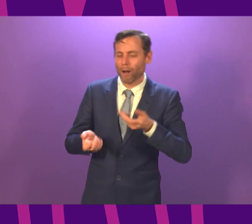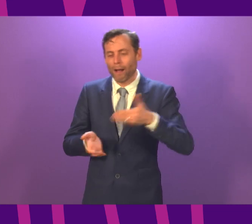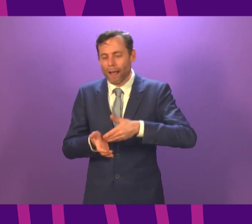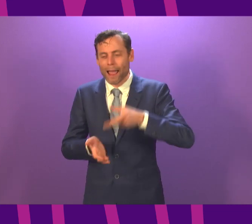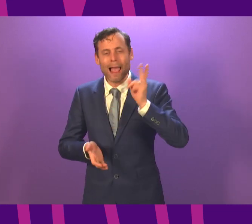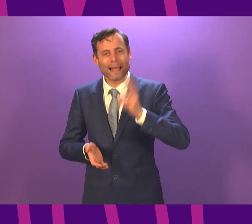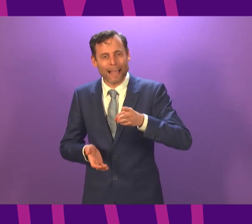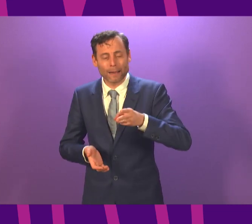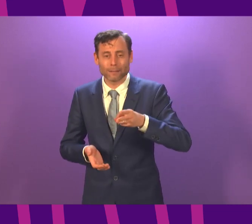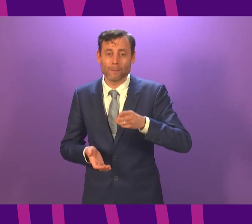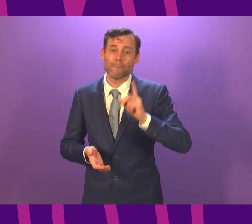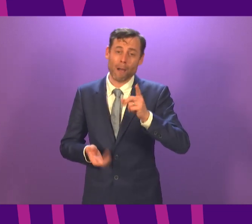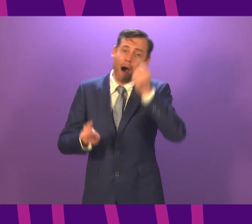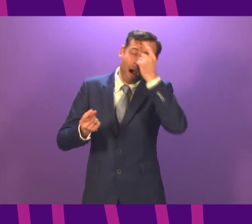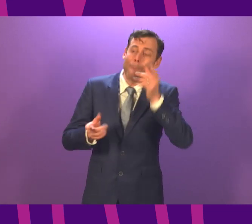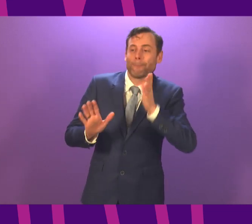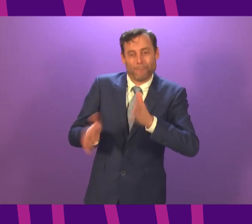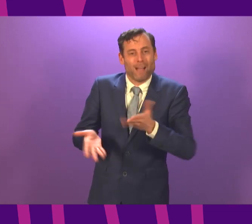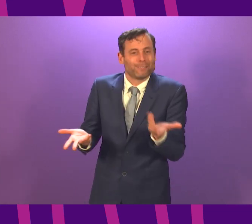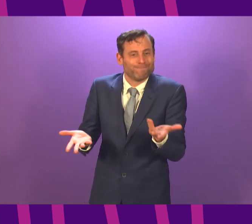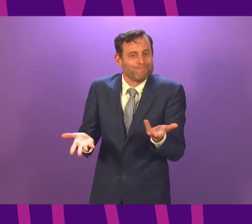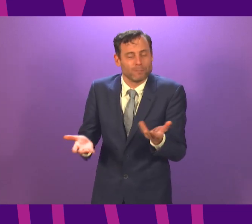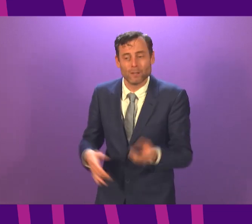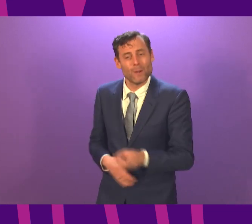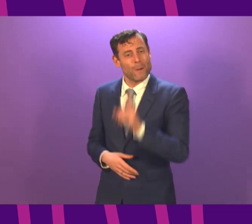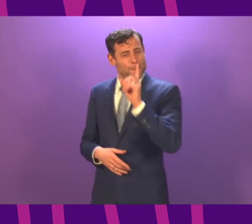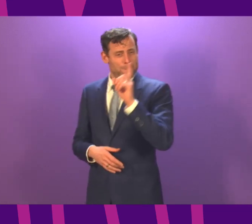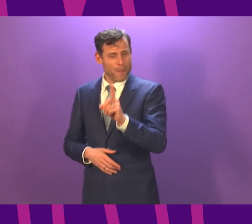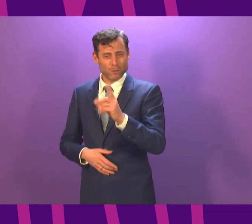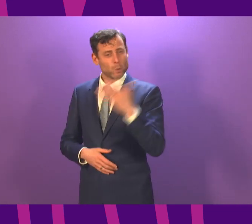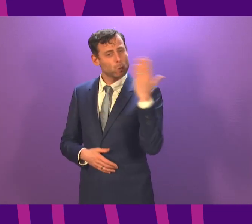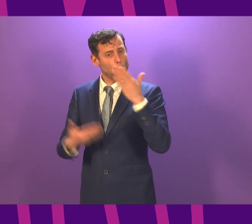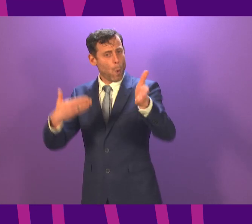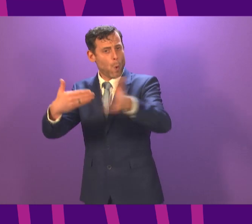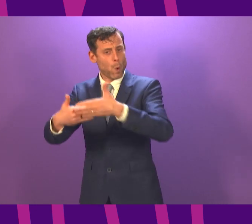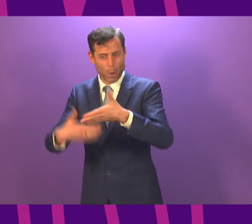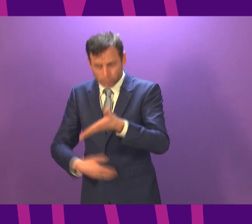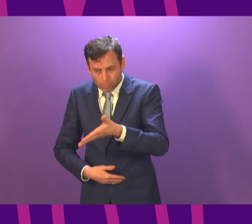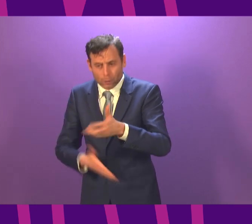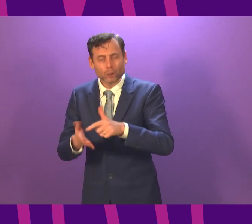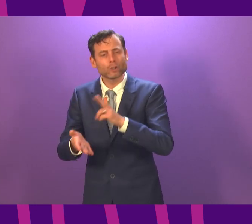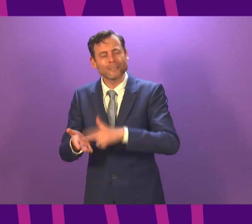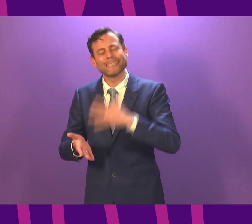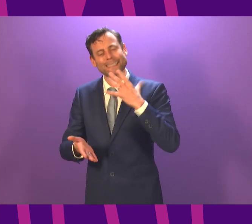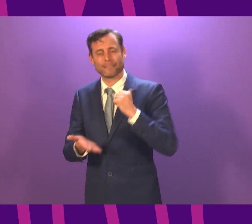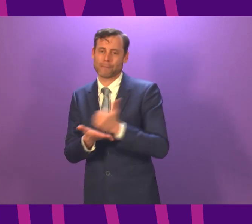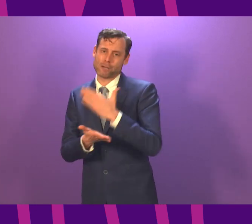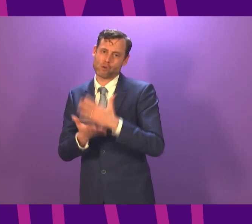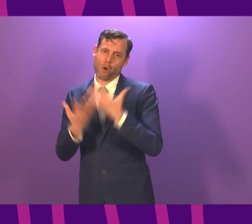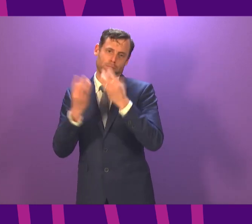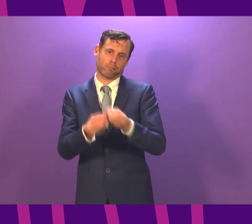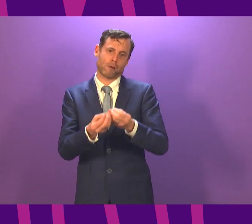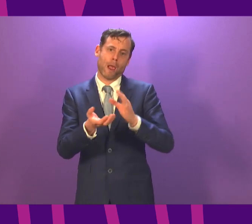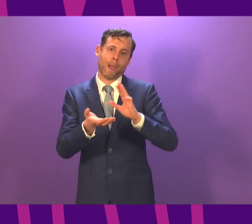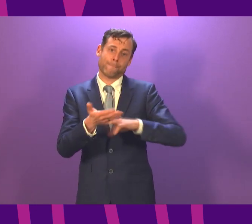longer than planned, there is a need for a package of practical support for parents, not only from government, but also from employers.